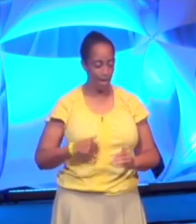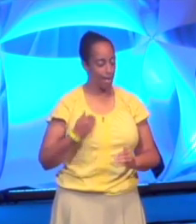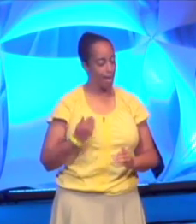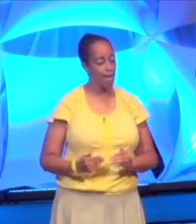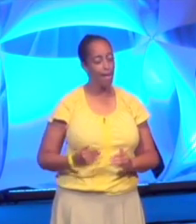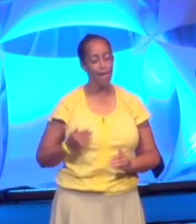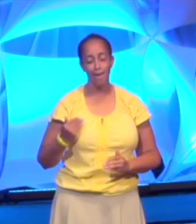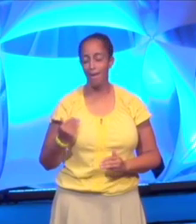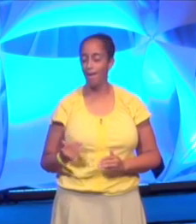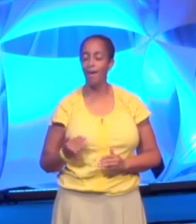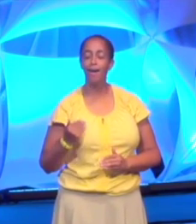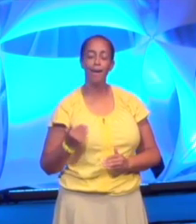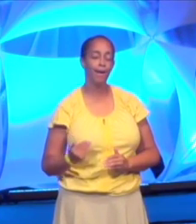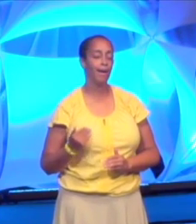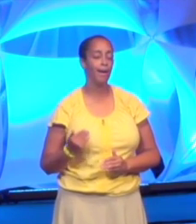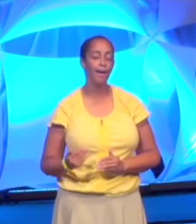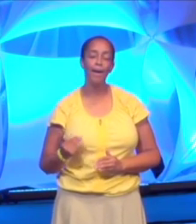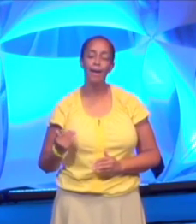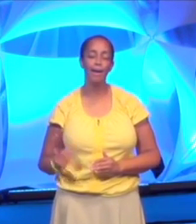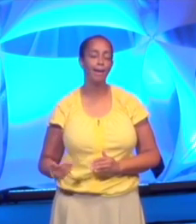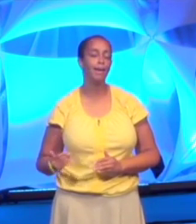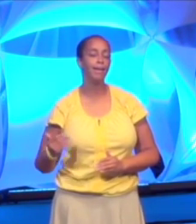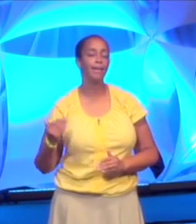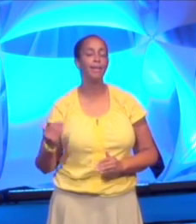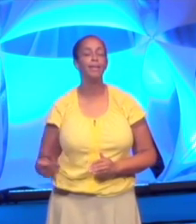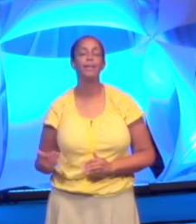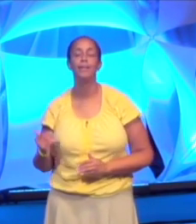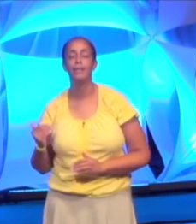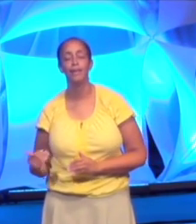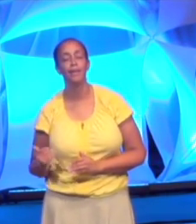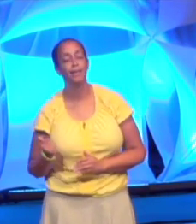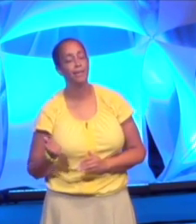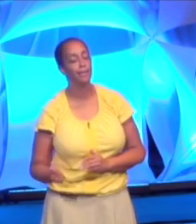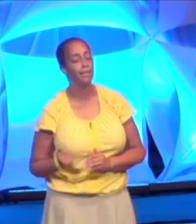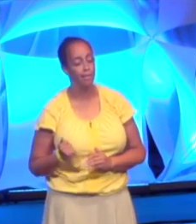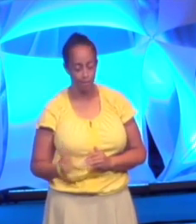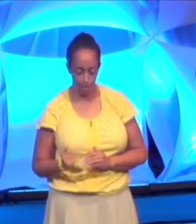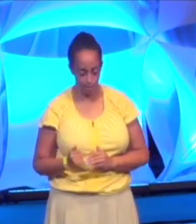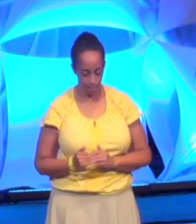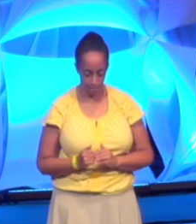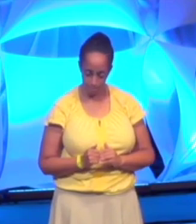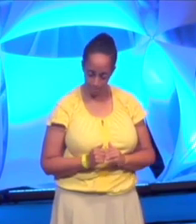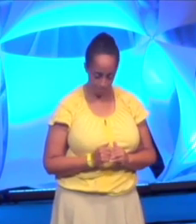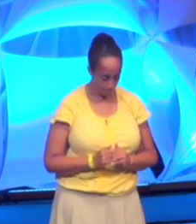anything